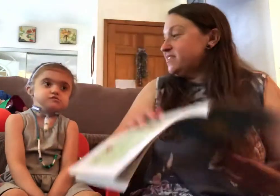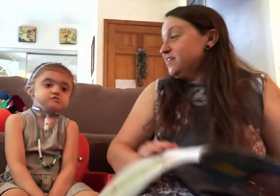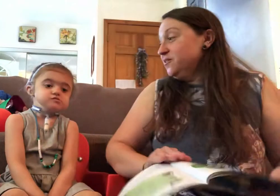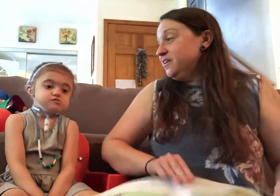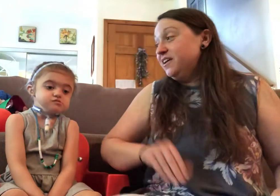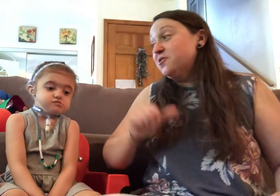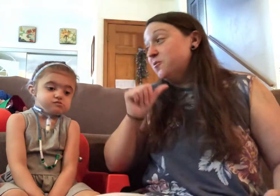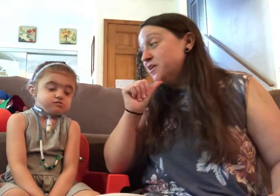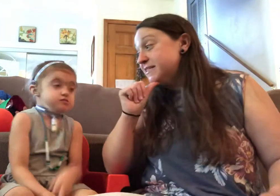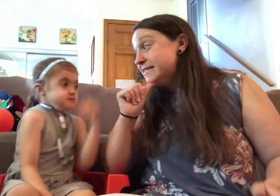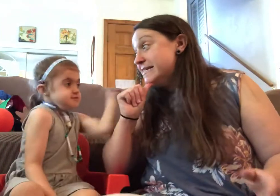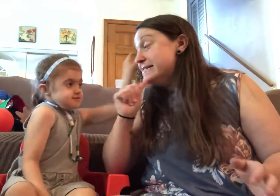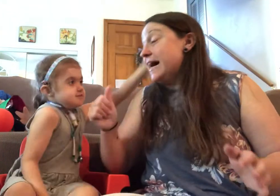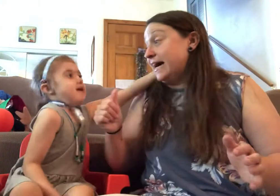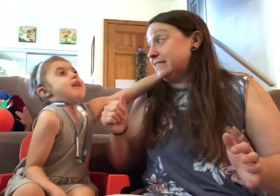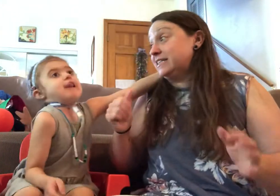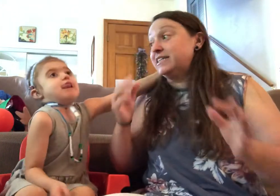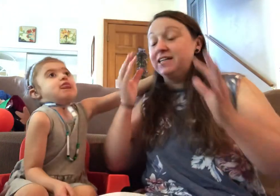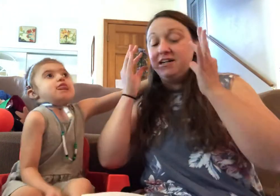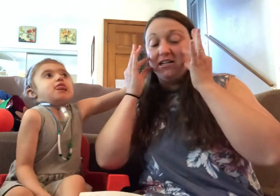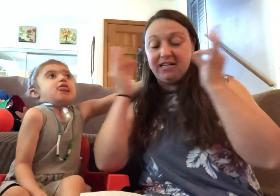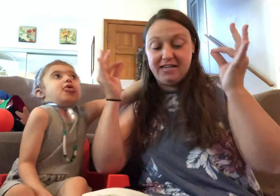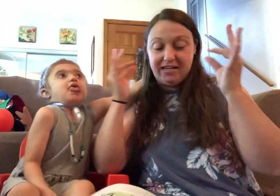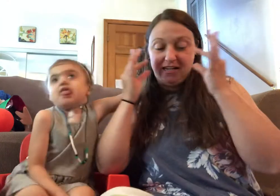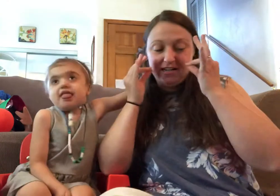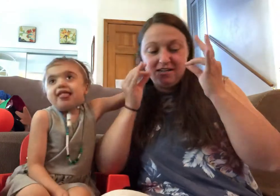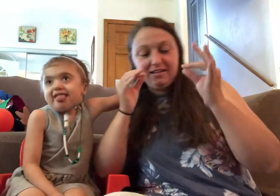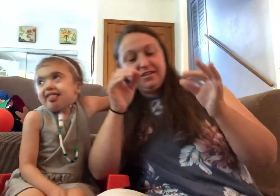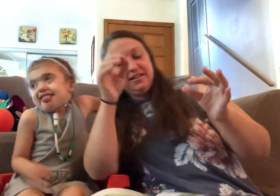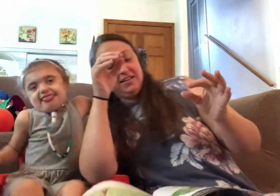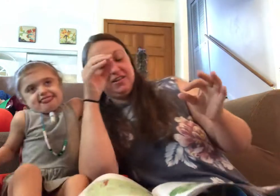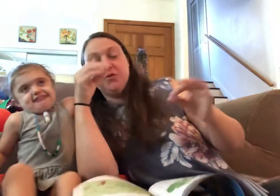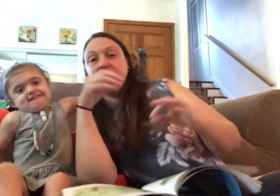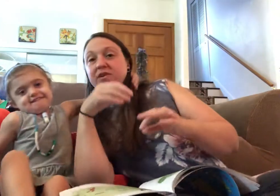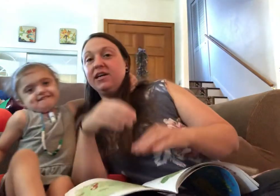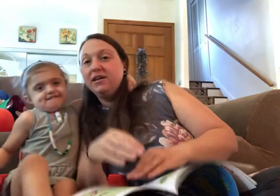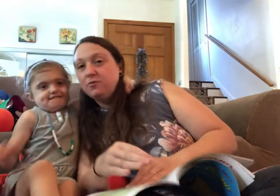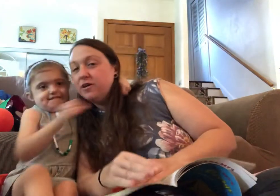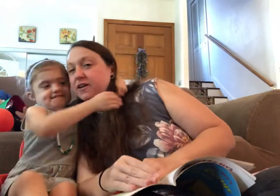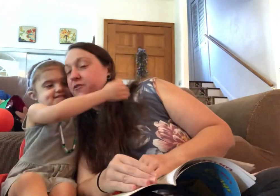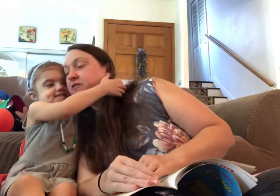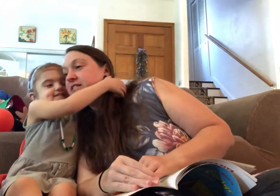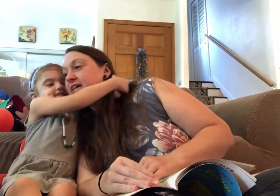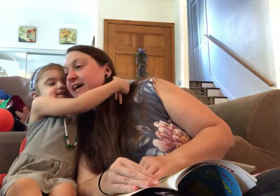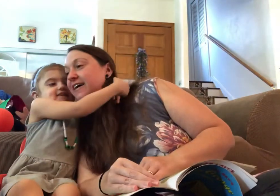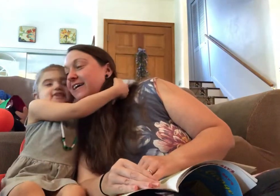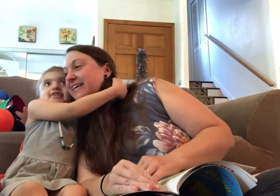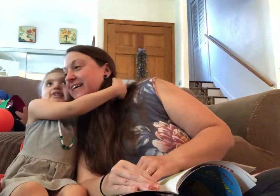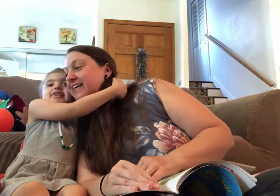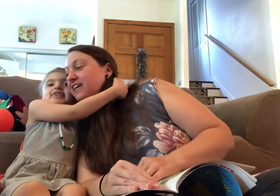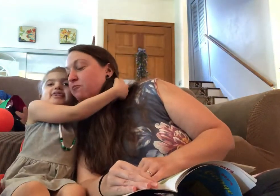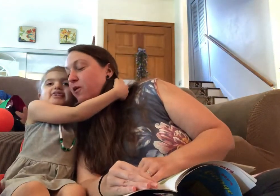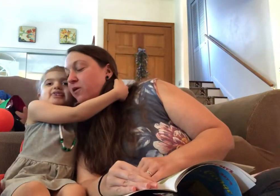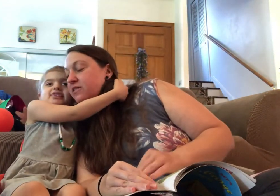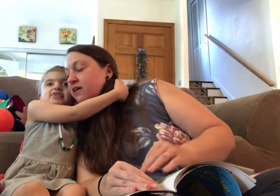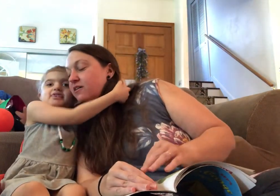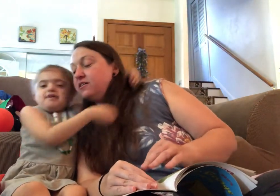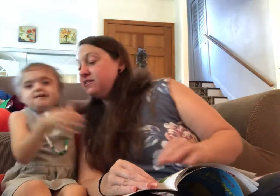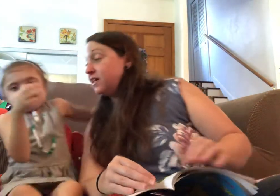It was not a kitty. Thank you. It was not a kitty. What was it? Della,